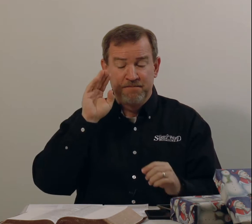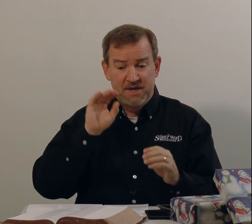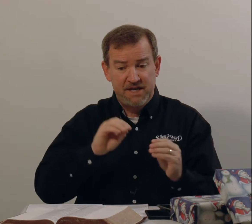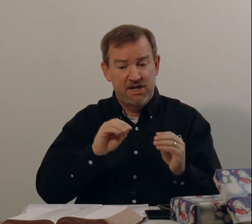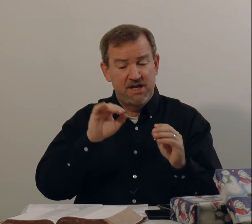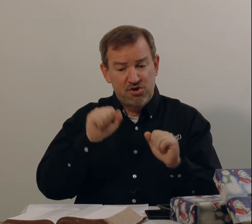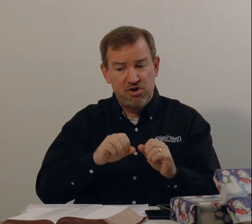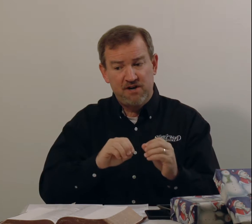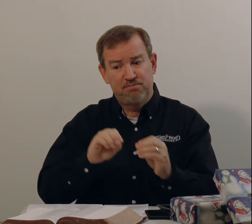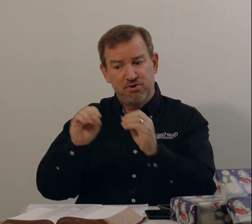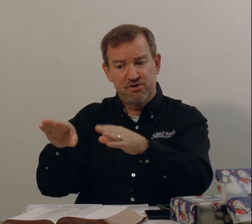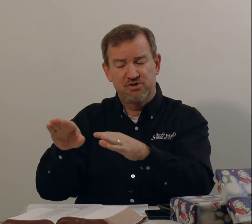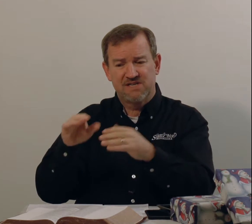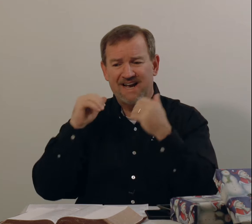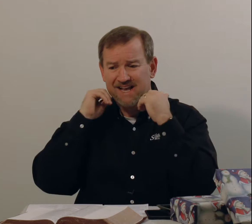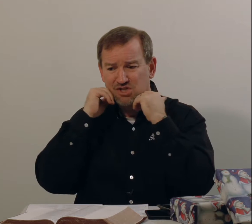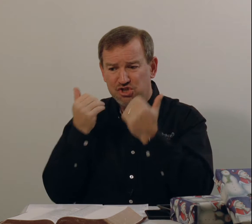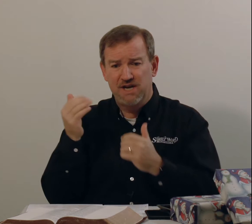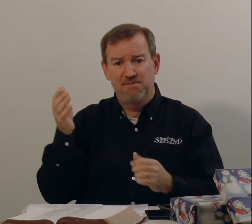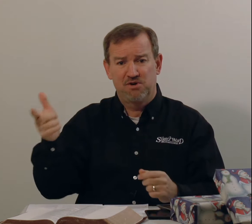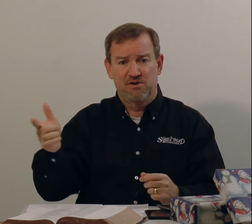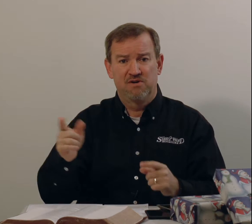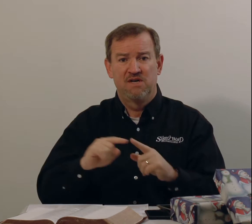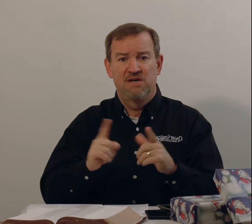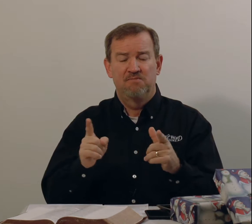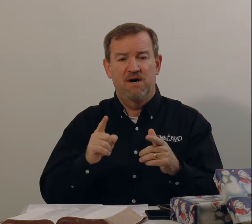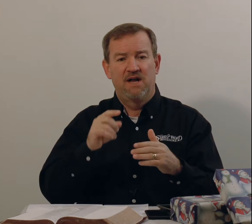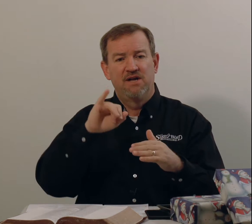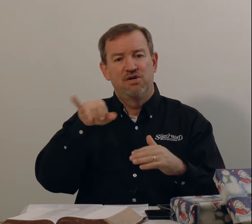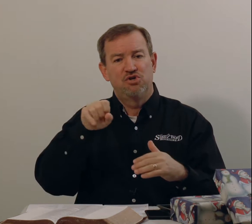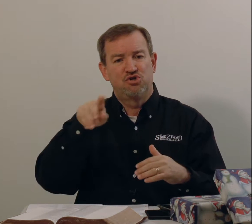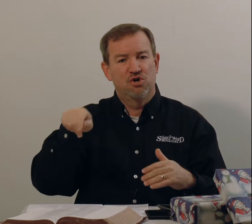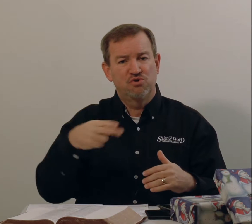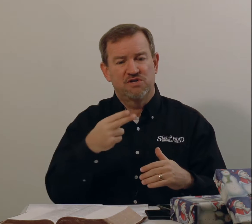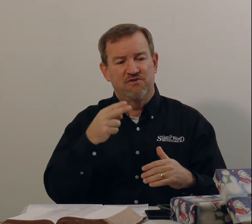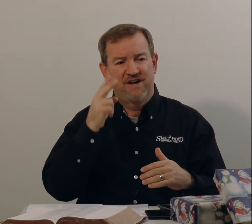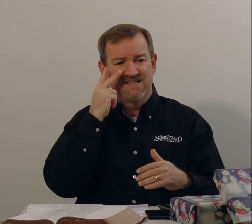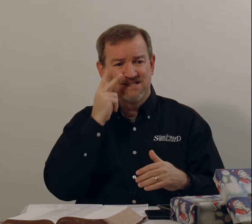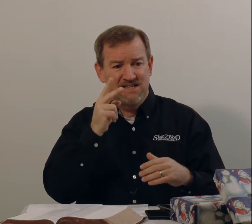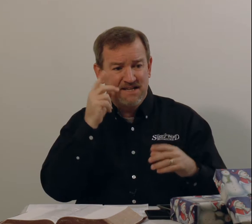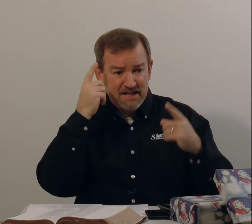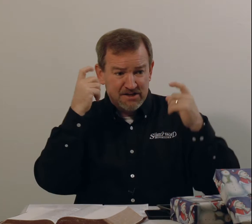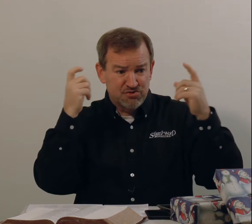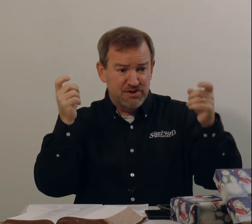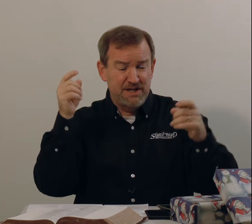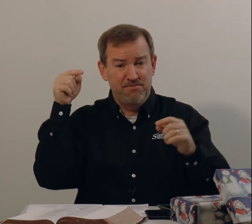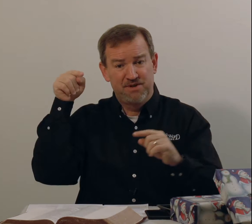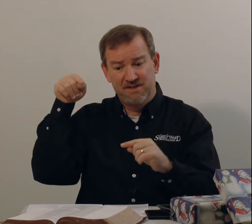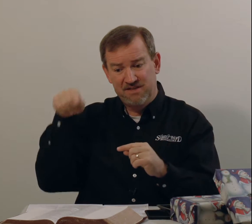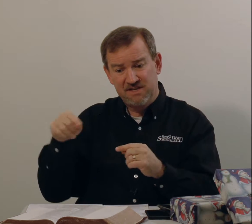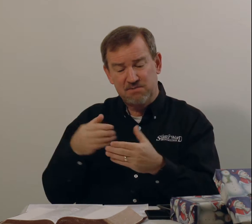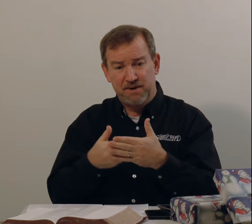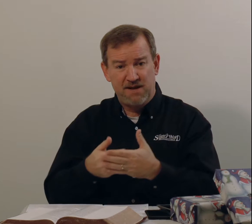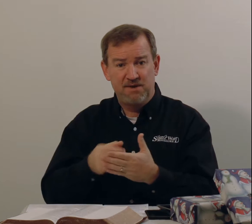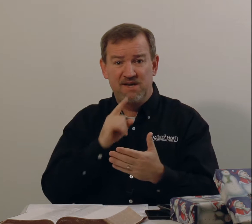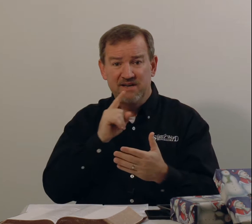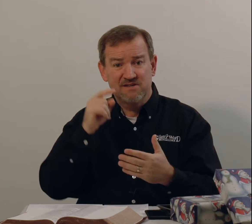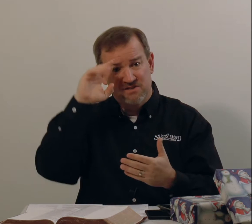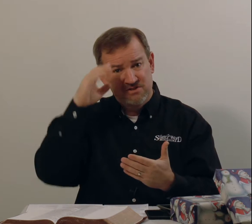He could have put her aside and shamed her. But Joseph had seen in a dream that this baby is the